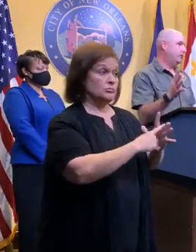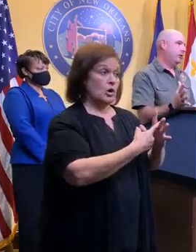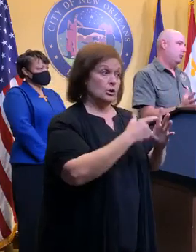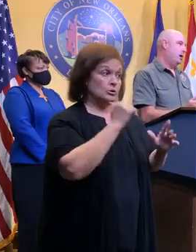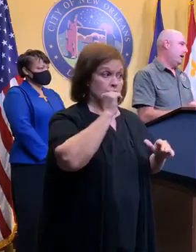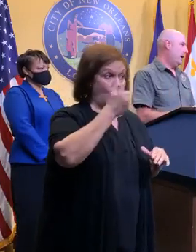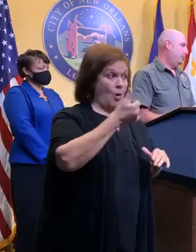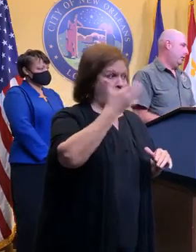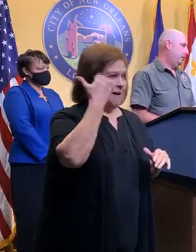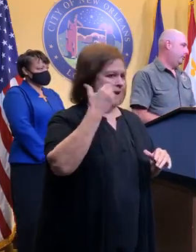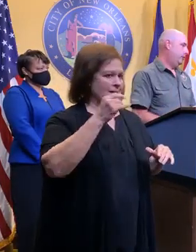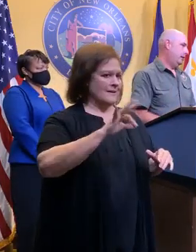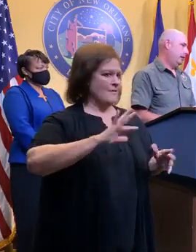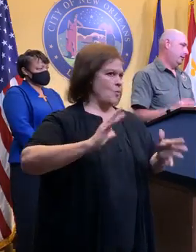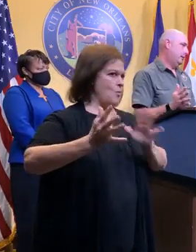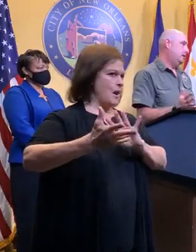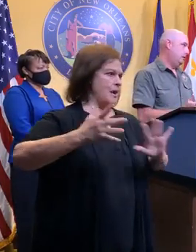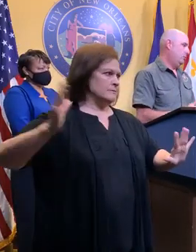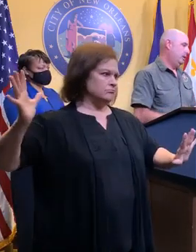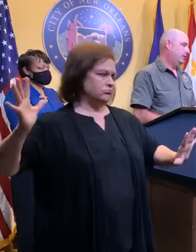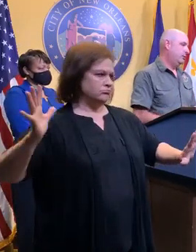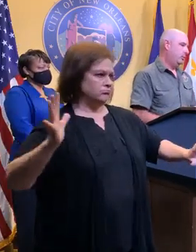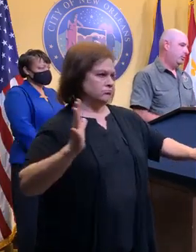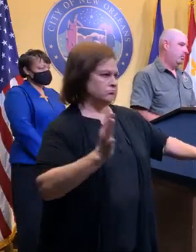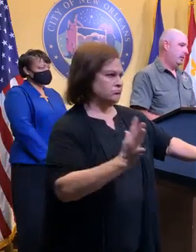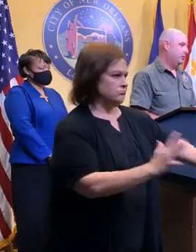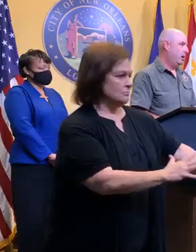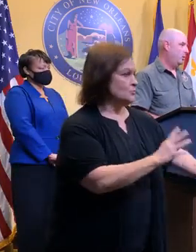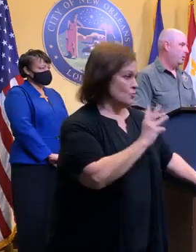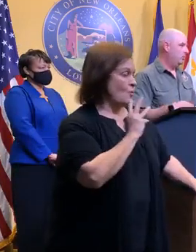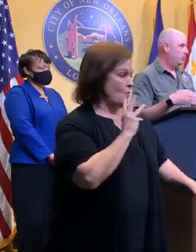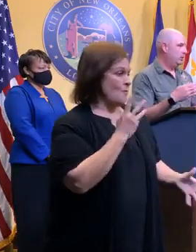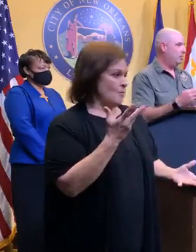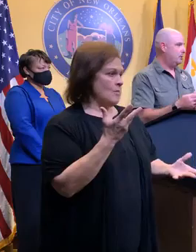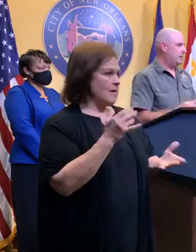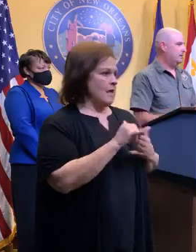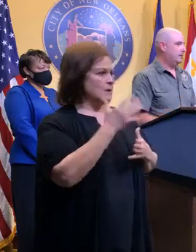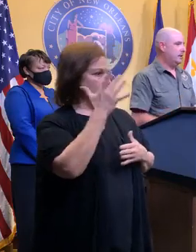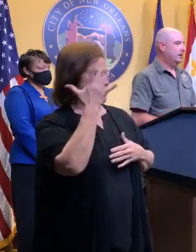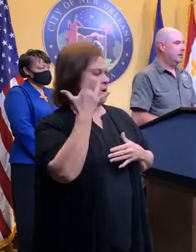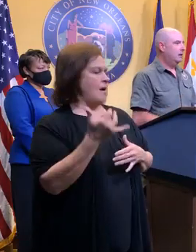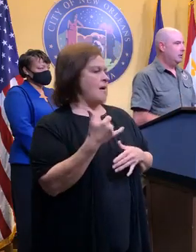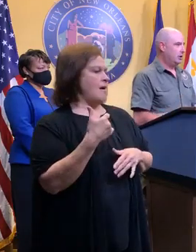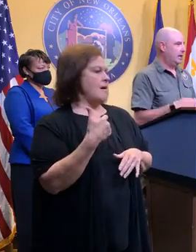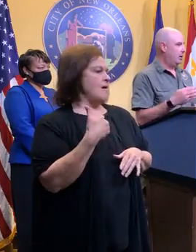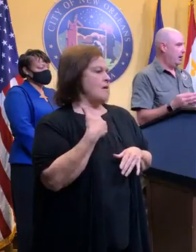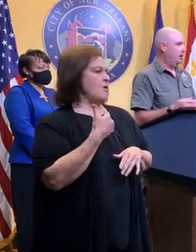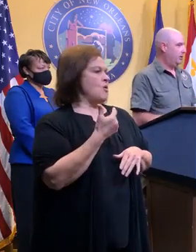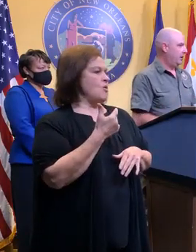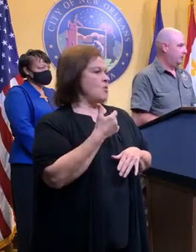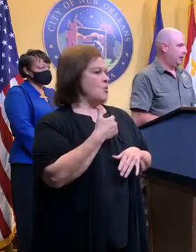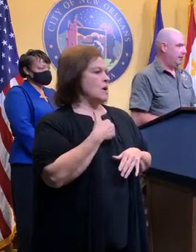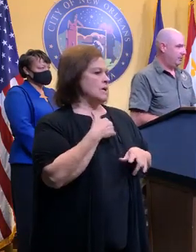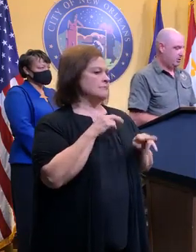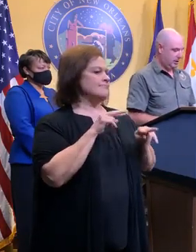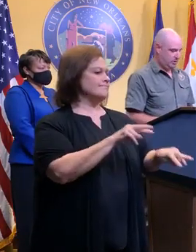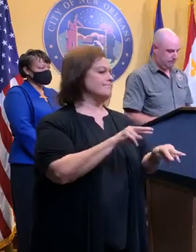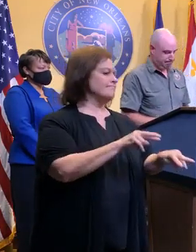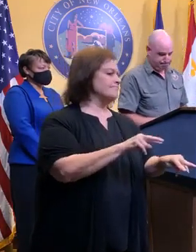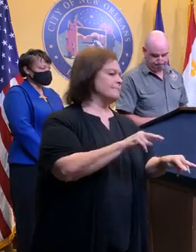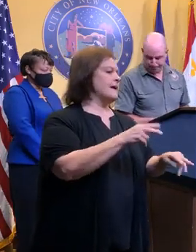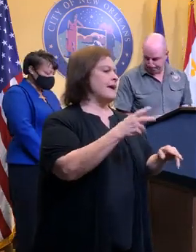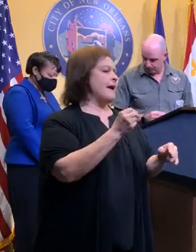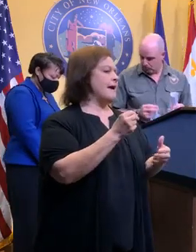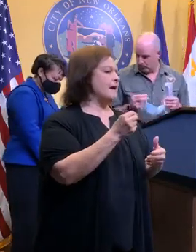generated by winds that are way out there, sitting and continuing. So, that's why we're, you know, particularly looking at our areas outside of the